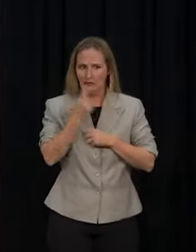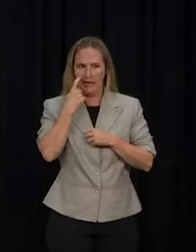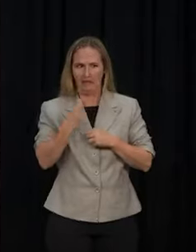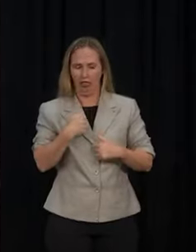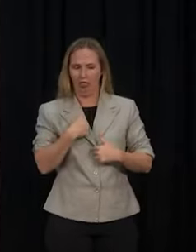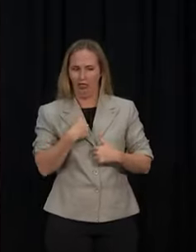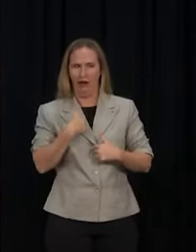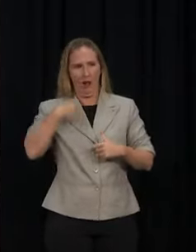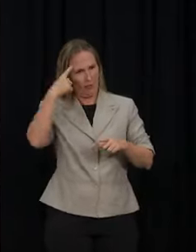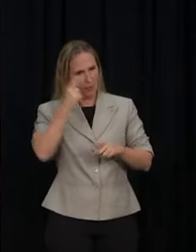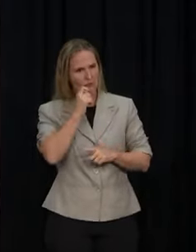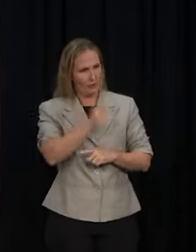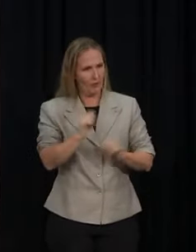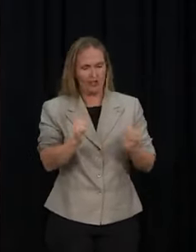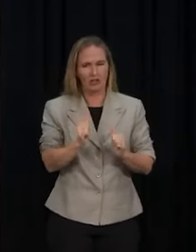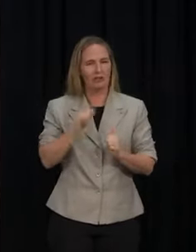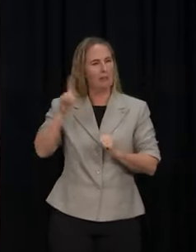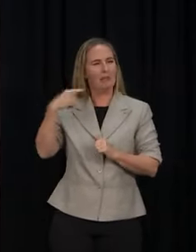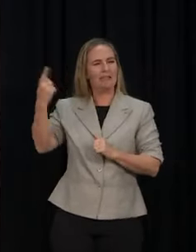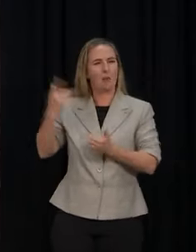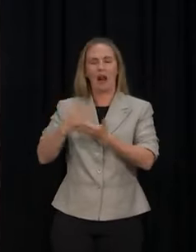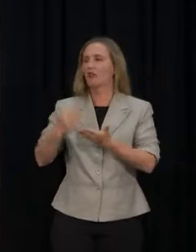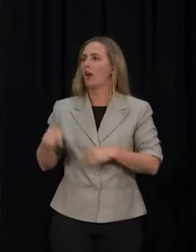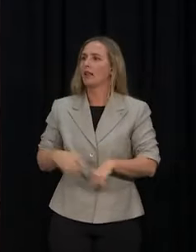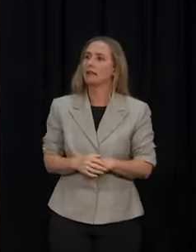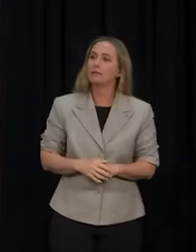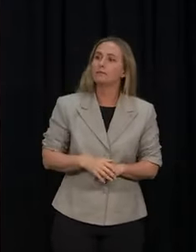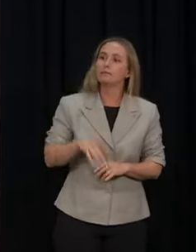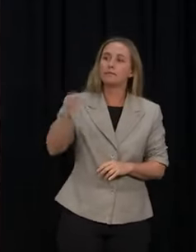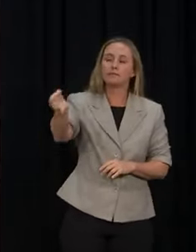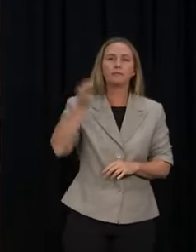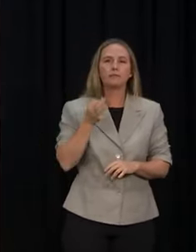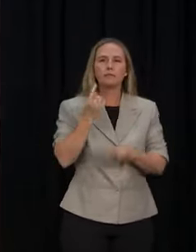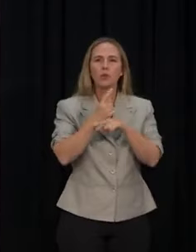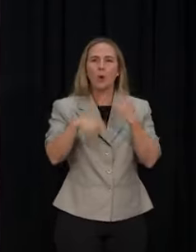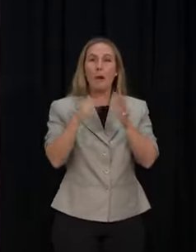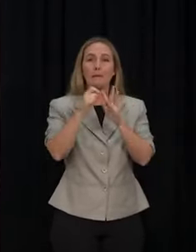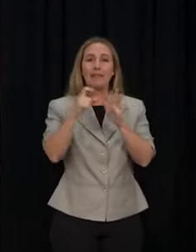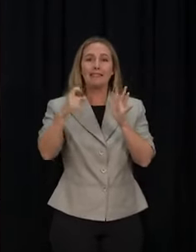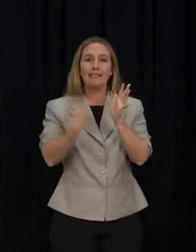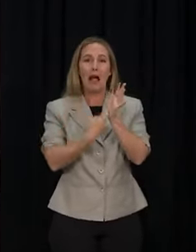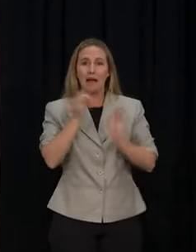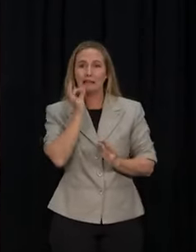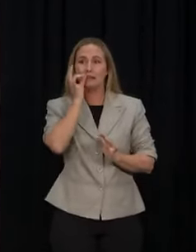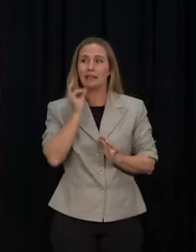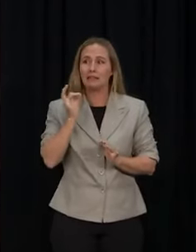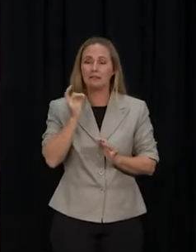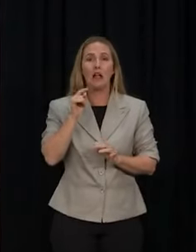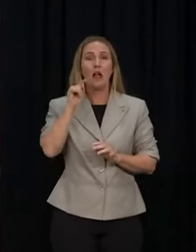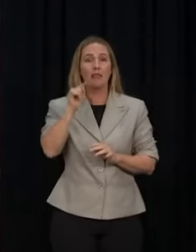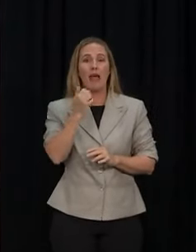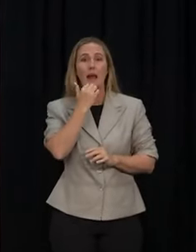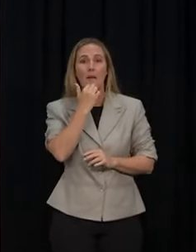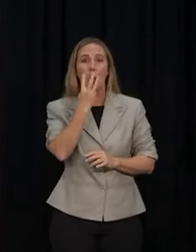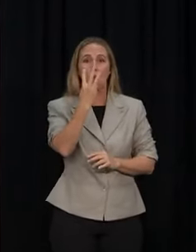I'm going to say on the PCR test capacity, that figure you quoted 35,000 plus